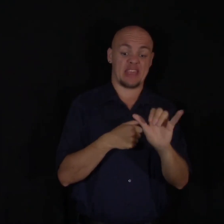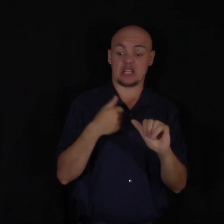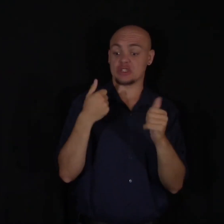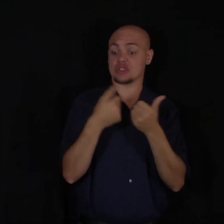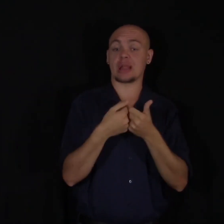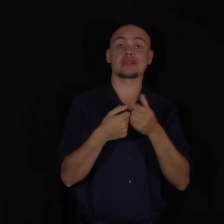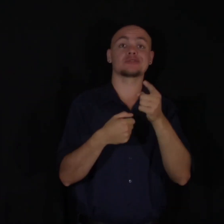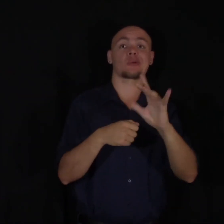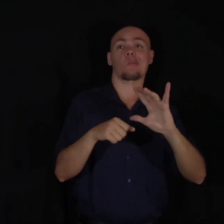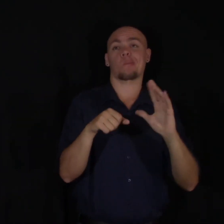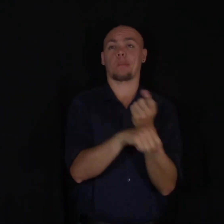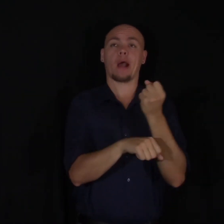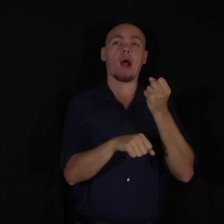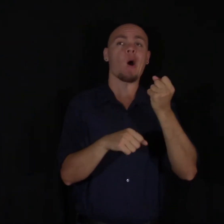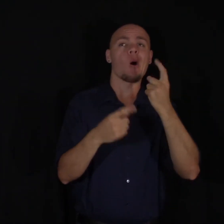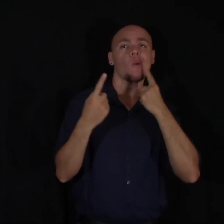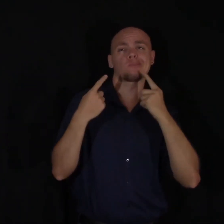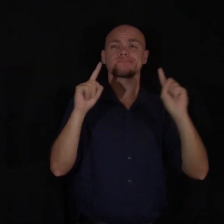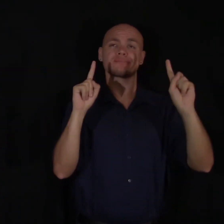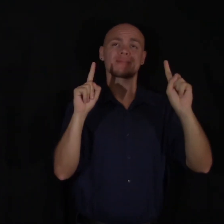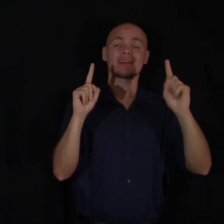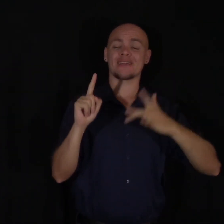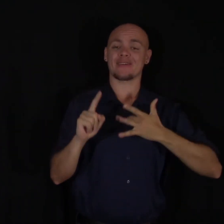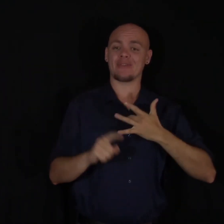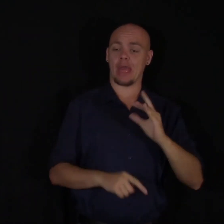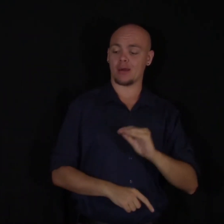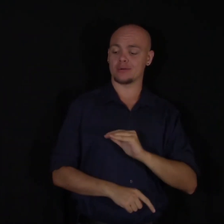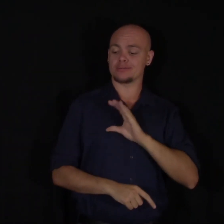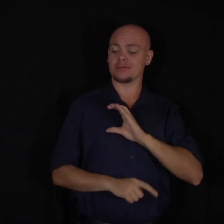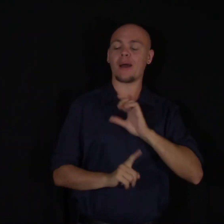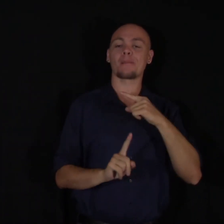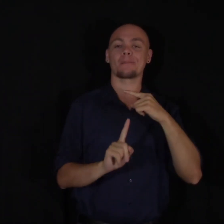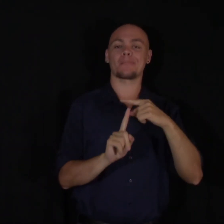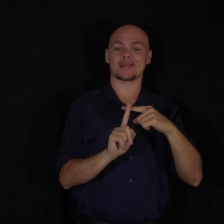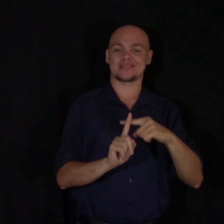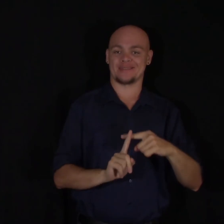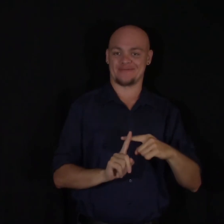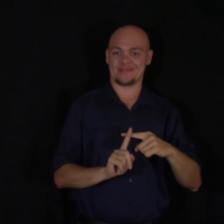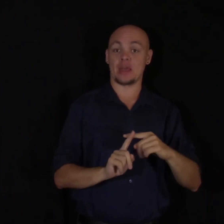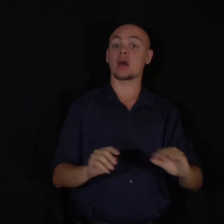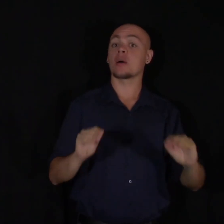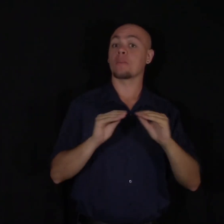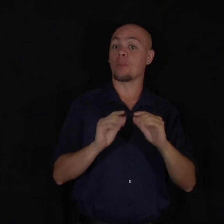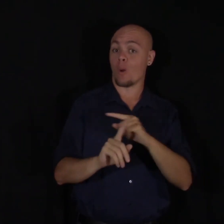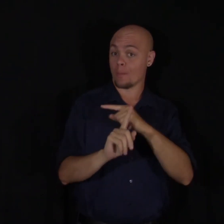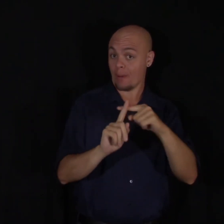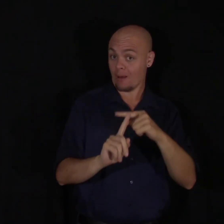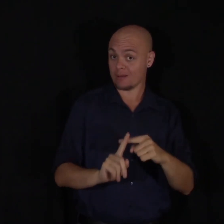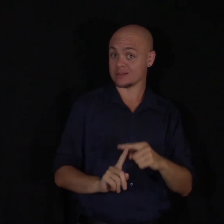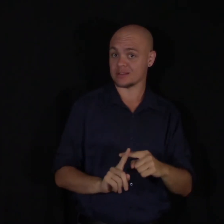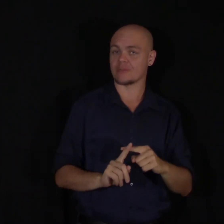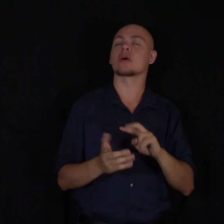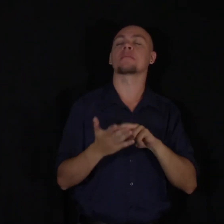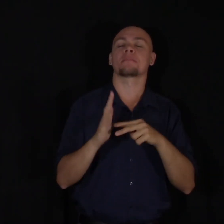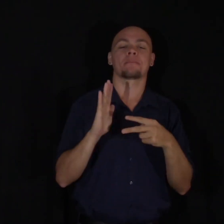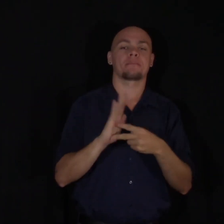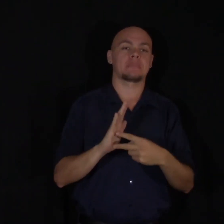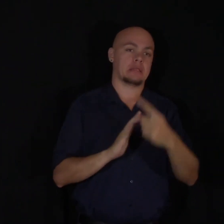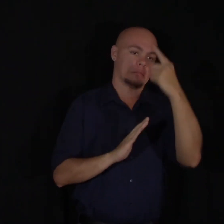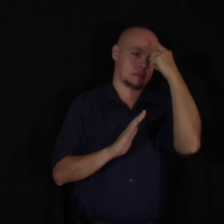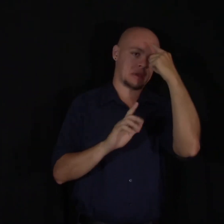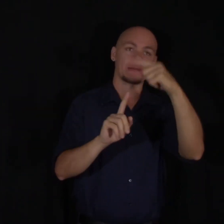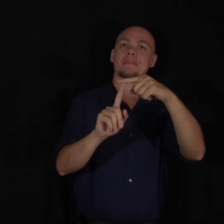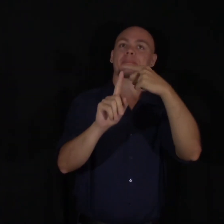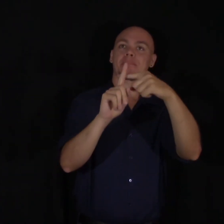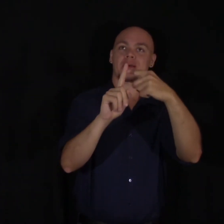you feel good. And this enables you to feel a positive emotion. And the more positive emotions you feel, the more optimistic you are